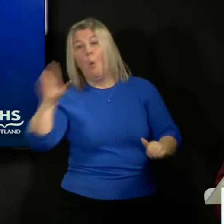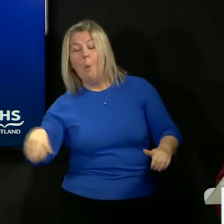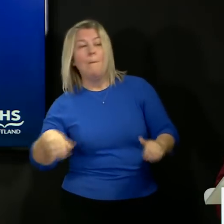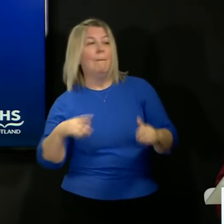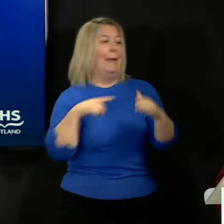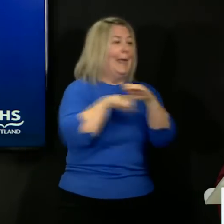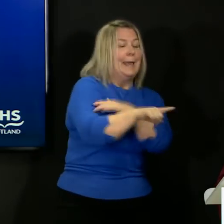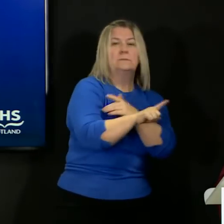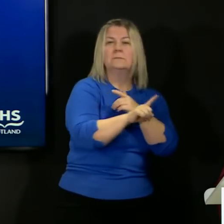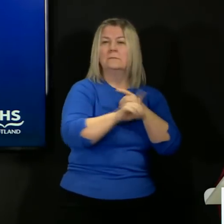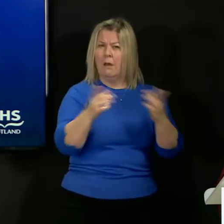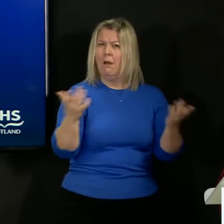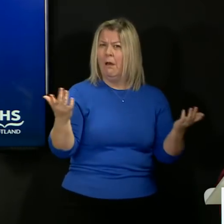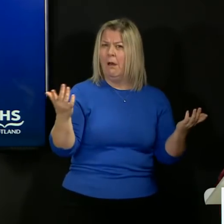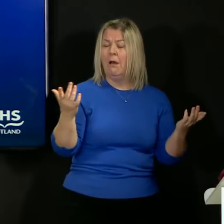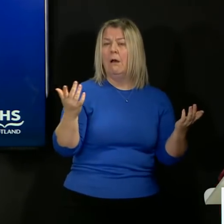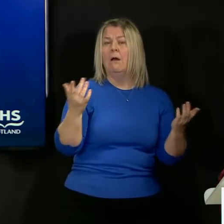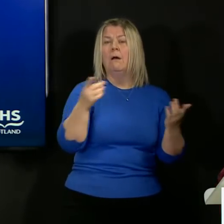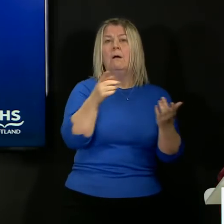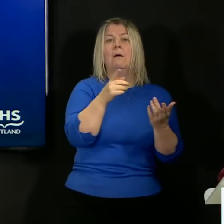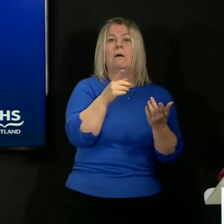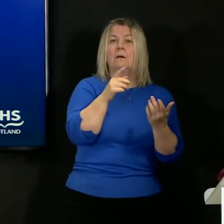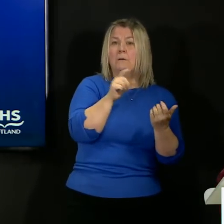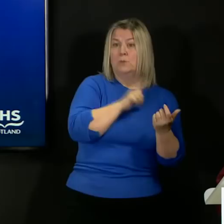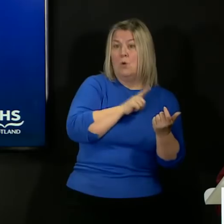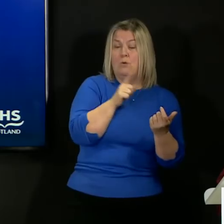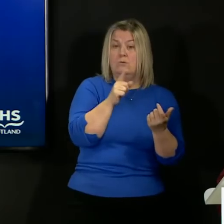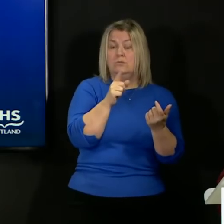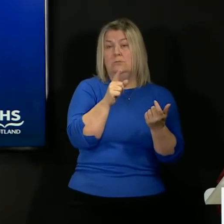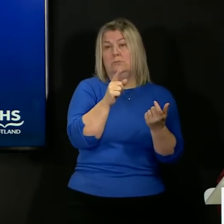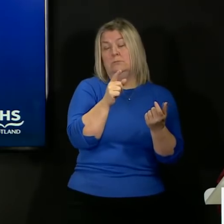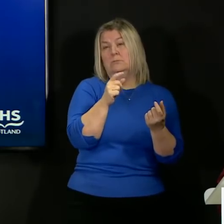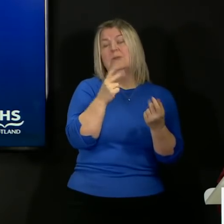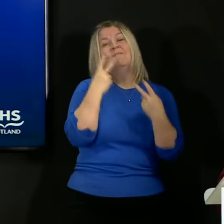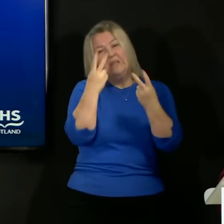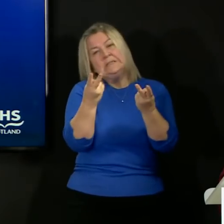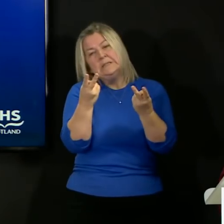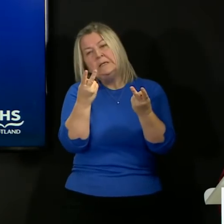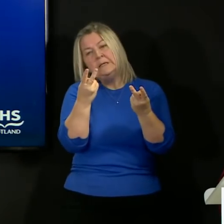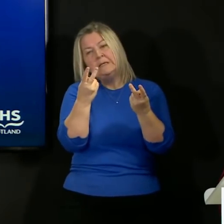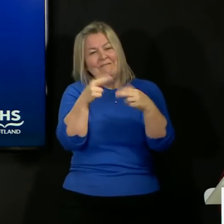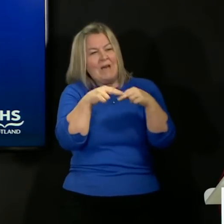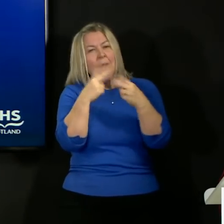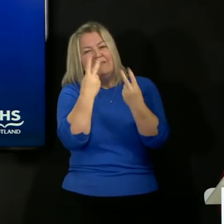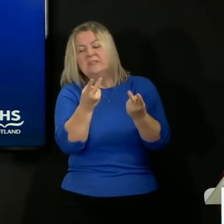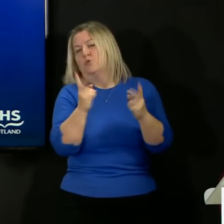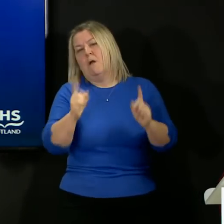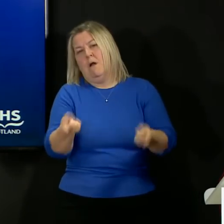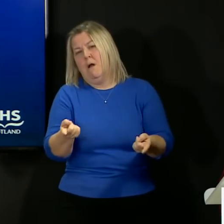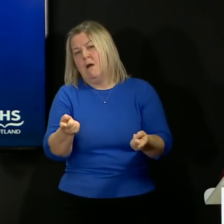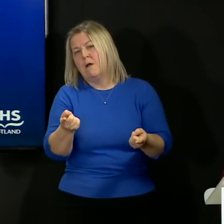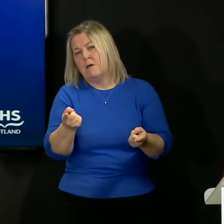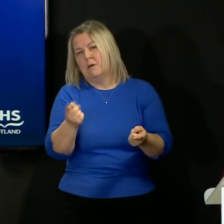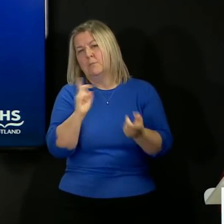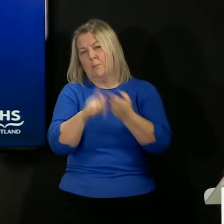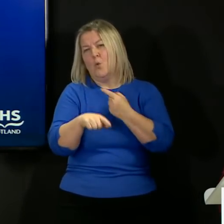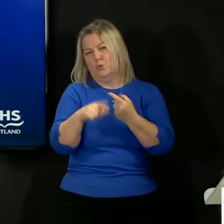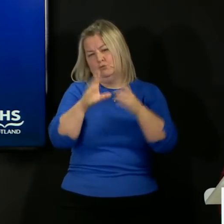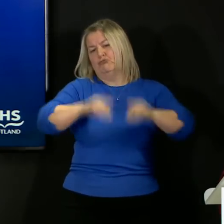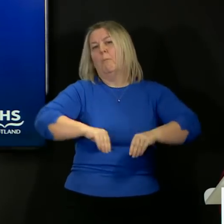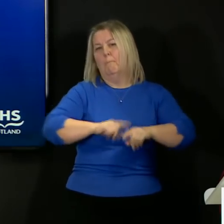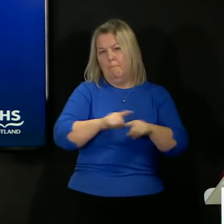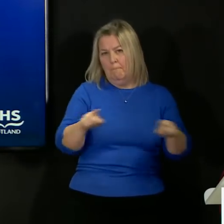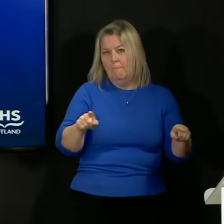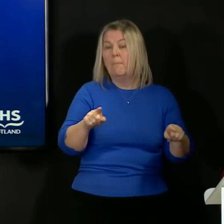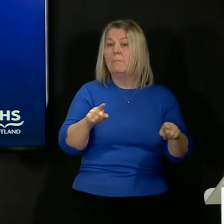bearing in mind that visiting, with one or two exceptions, has been stopped in care homes, that residents should be